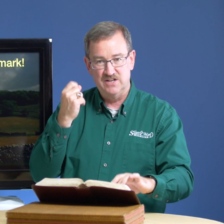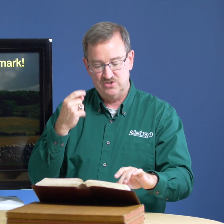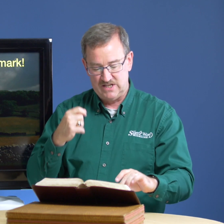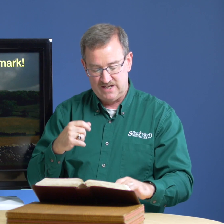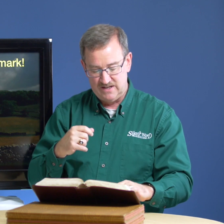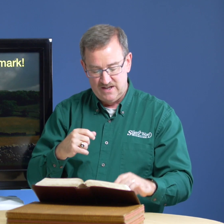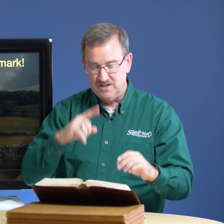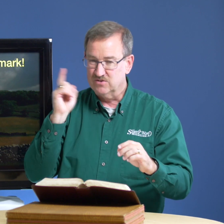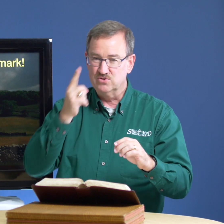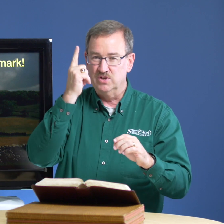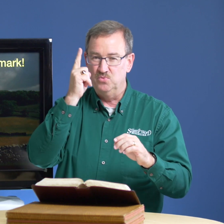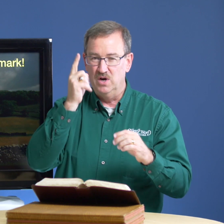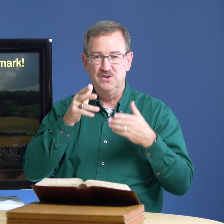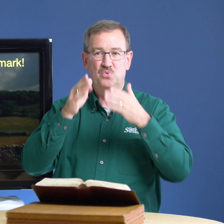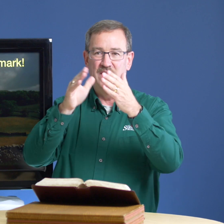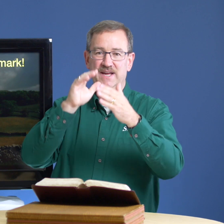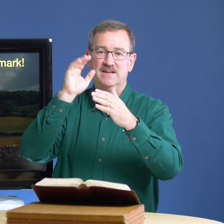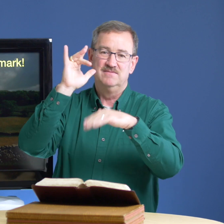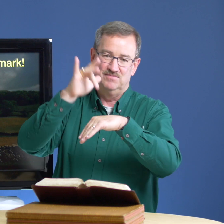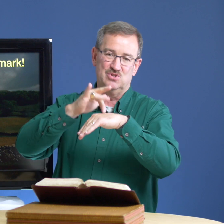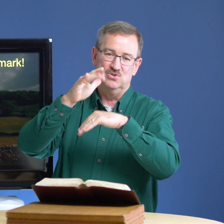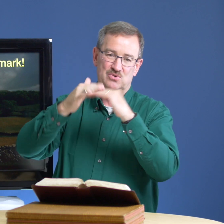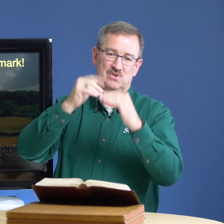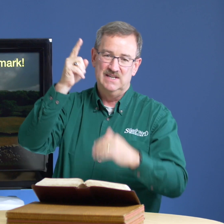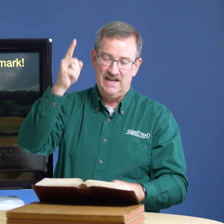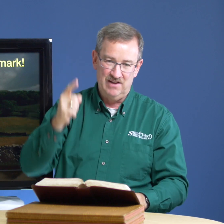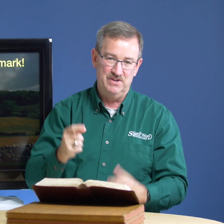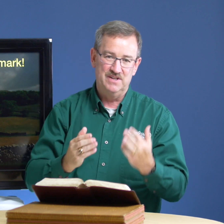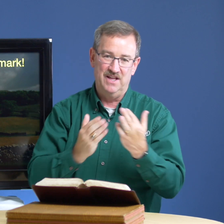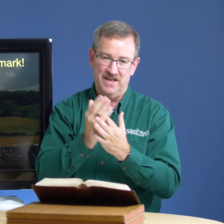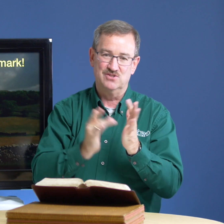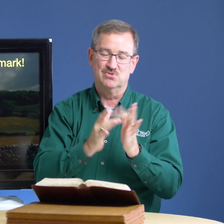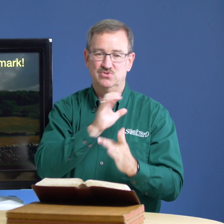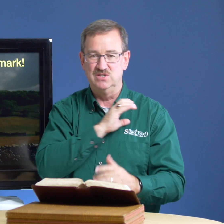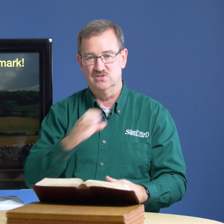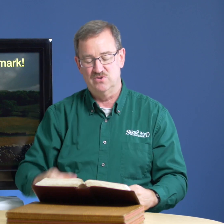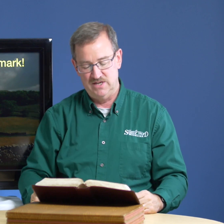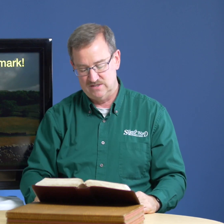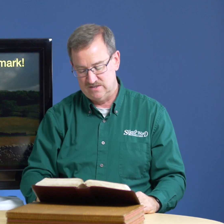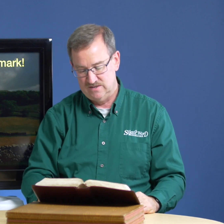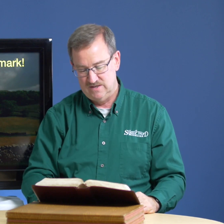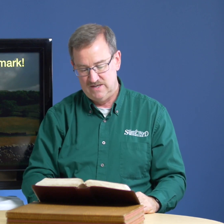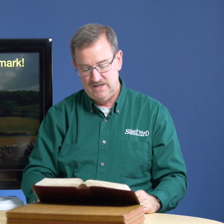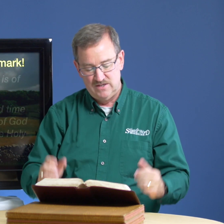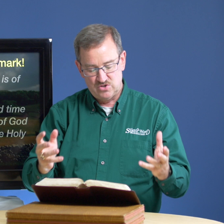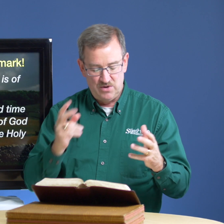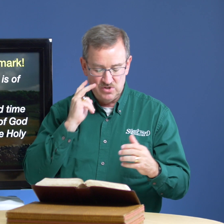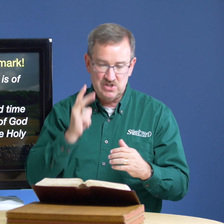understand that there is only one way to heaven and that is through jesus christ so i want you